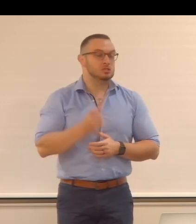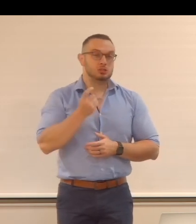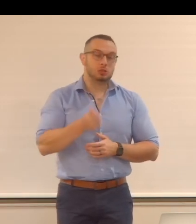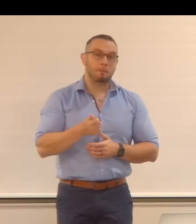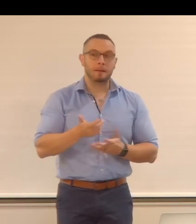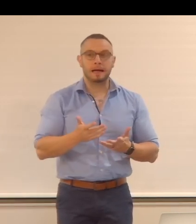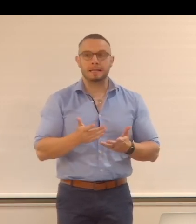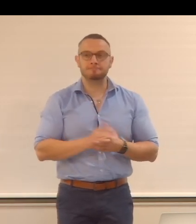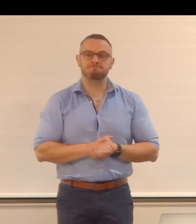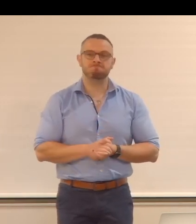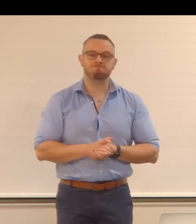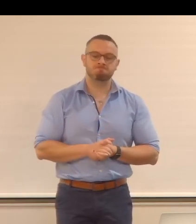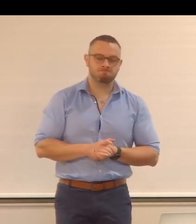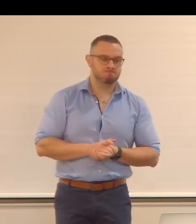um,